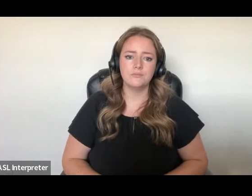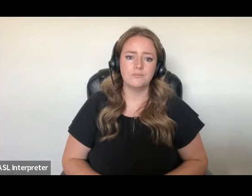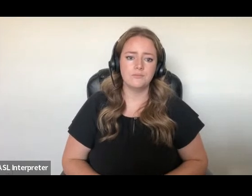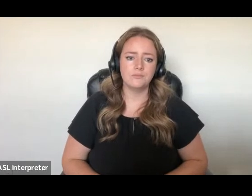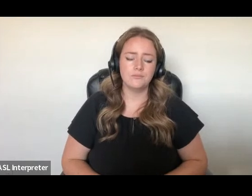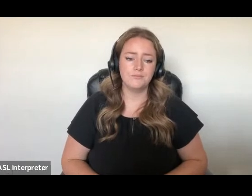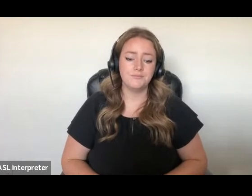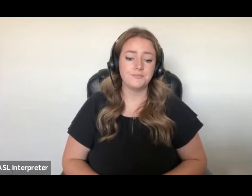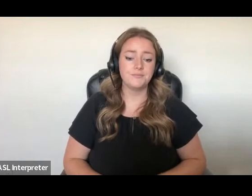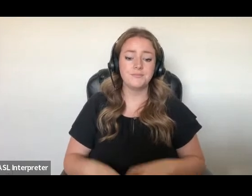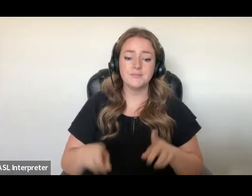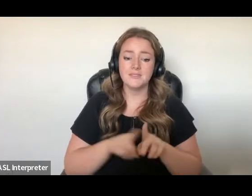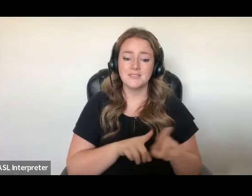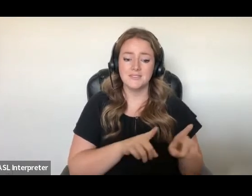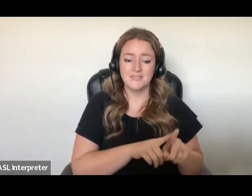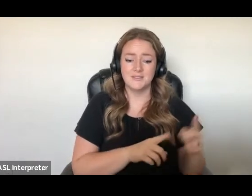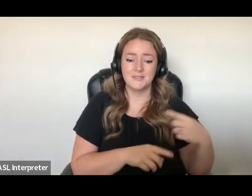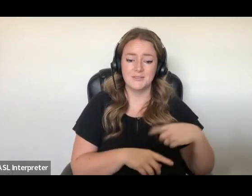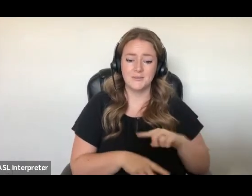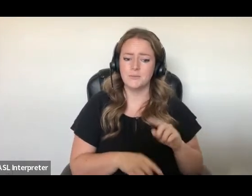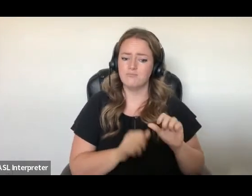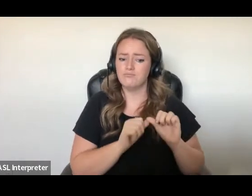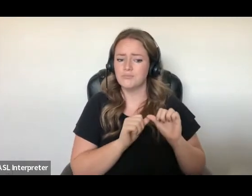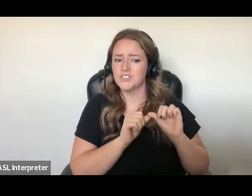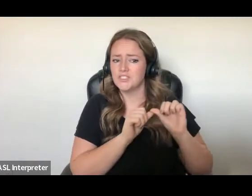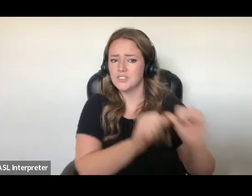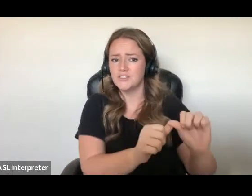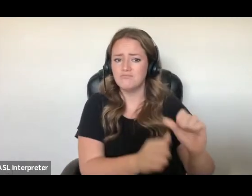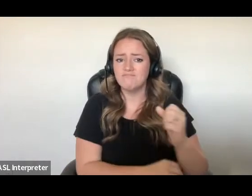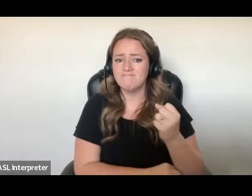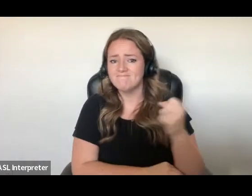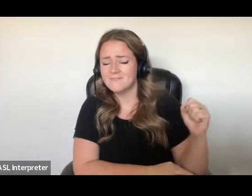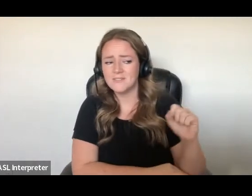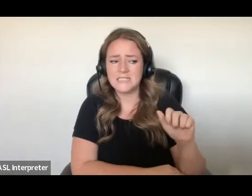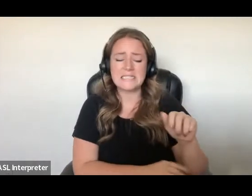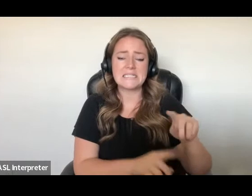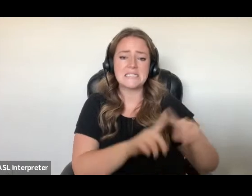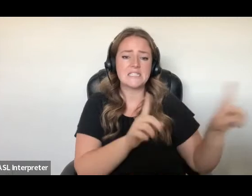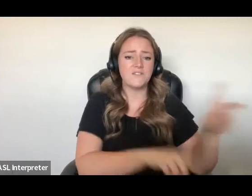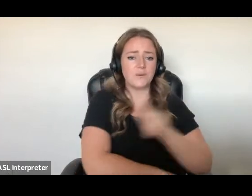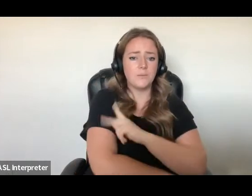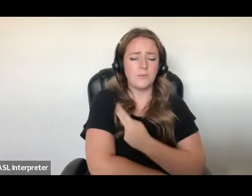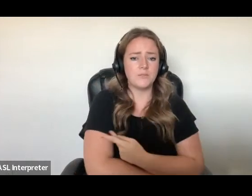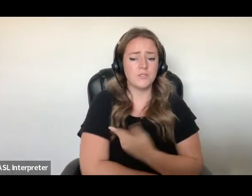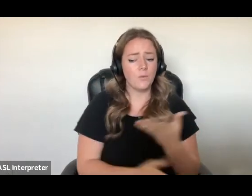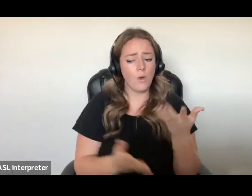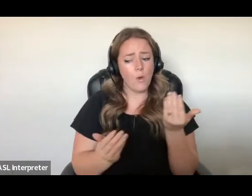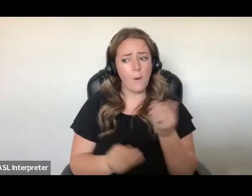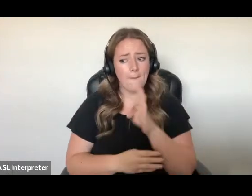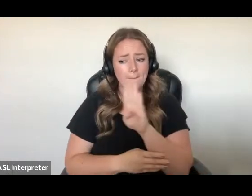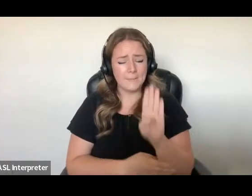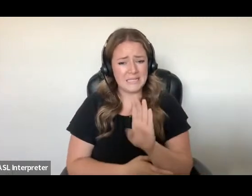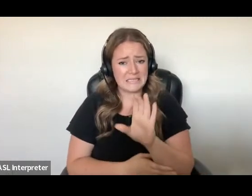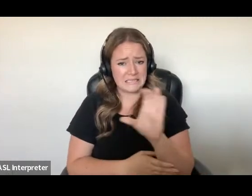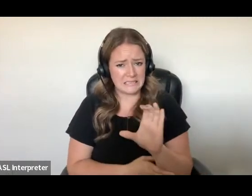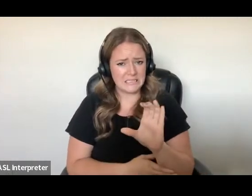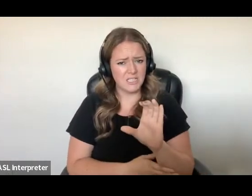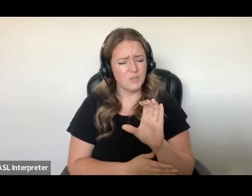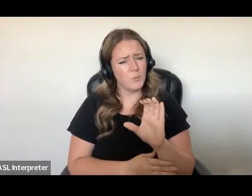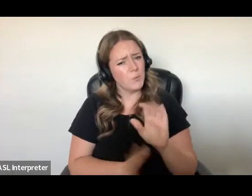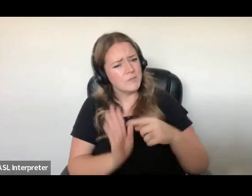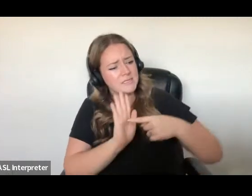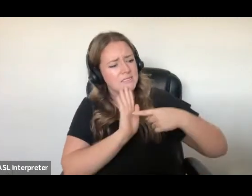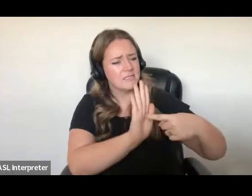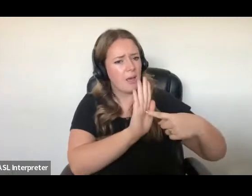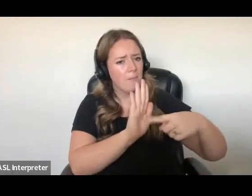the advocate will continue in other provinces. It is our hope that BC will set an example for the rest of the country and that each province